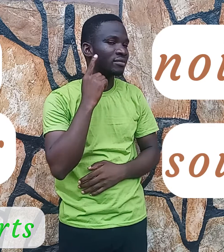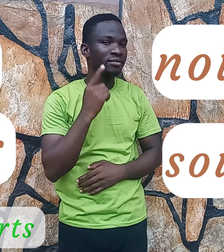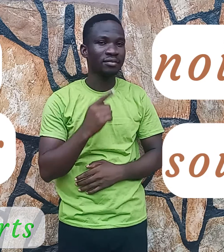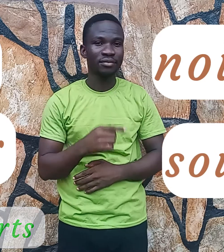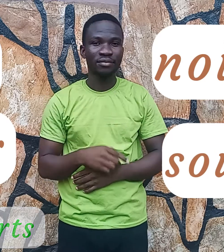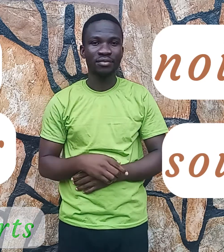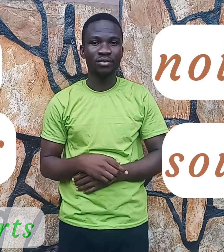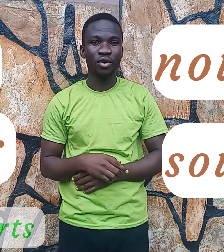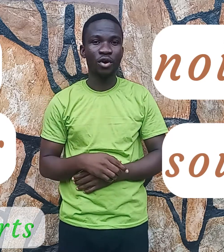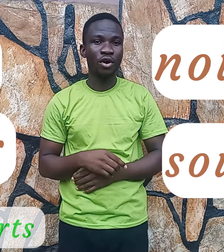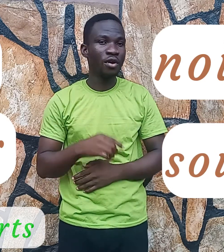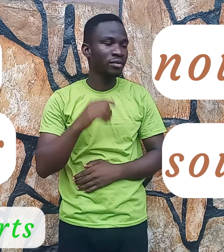O.